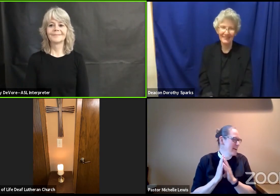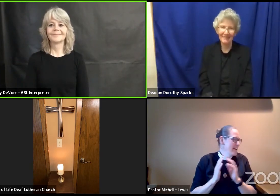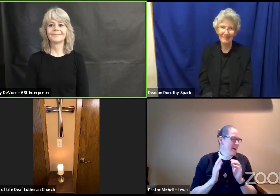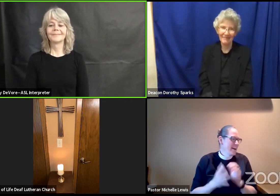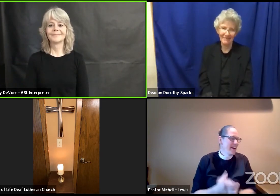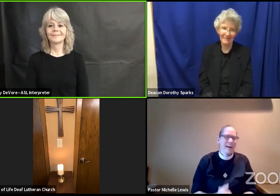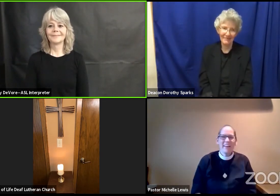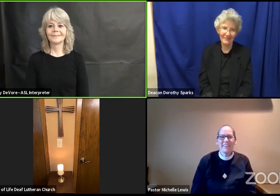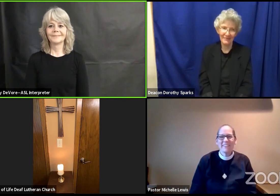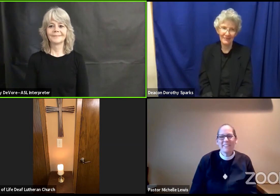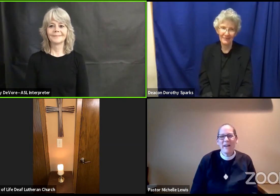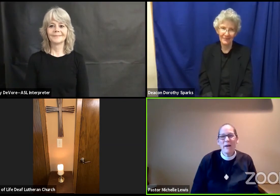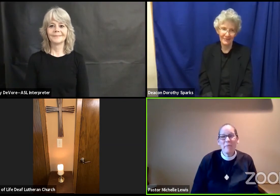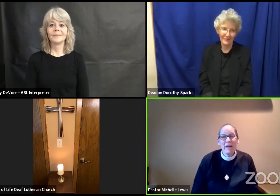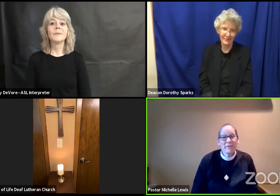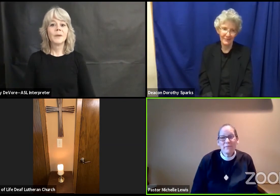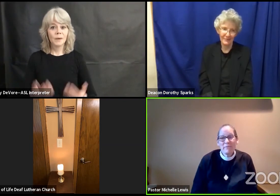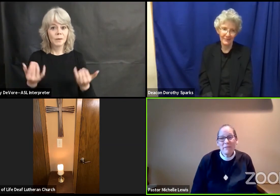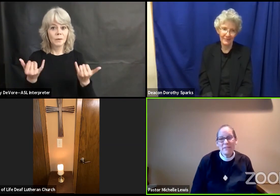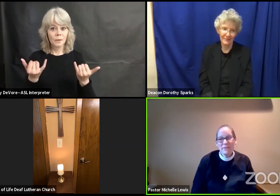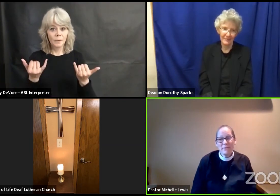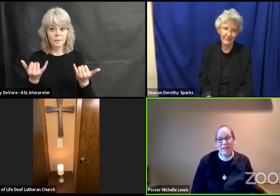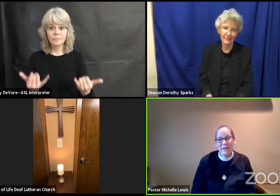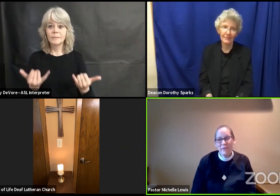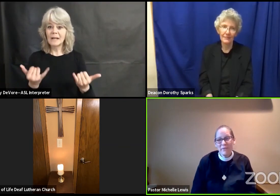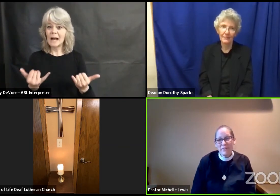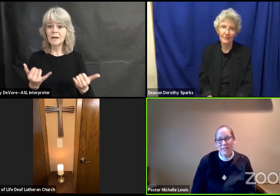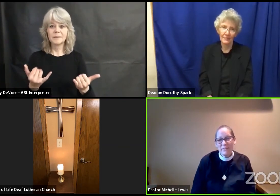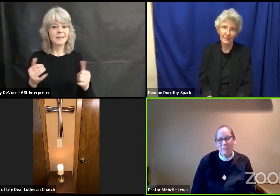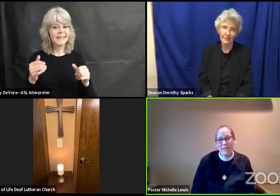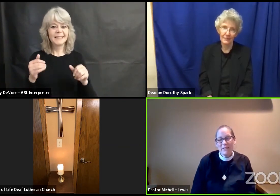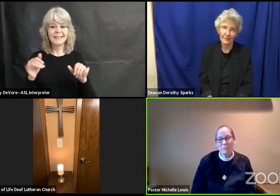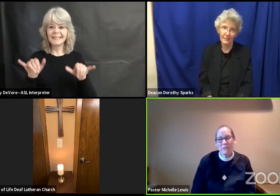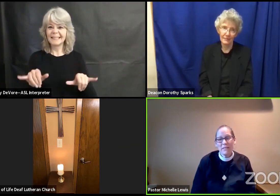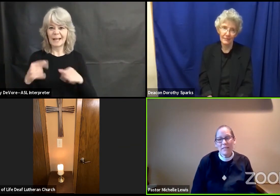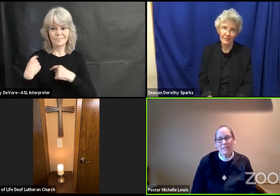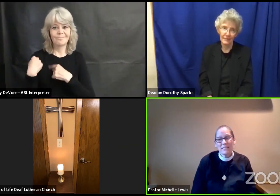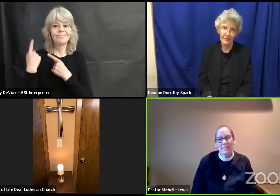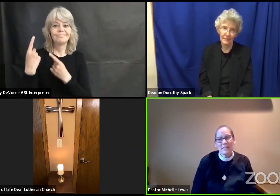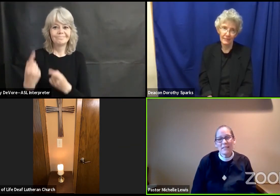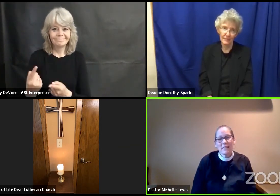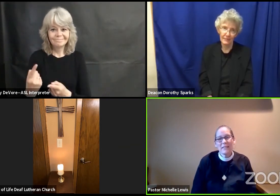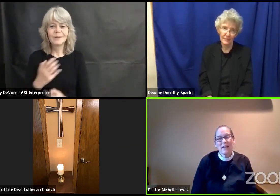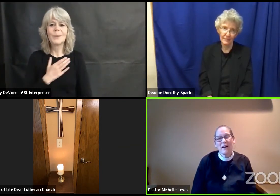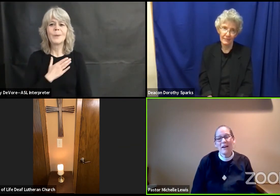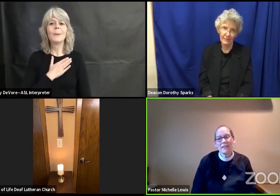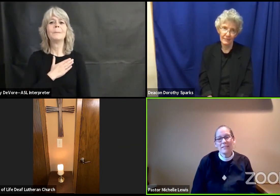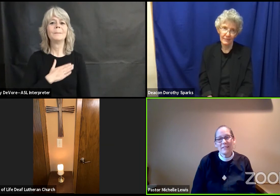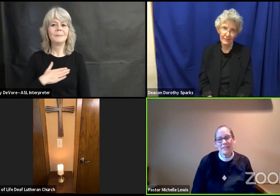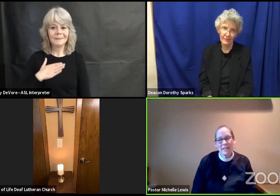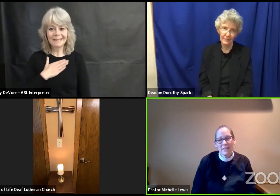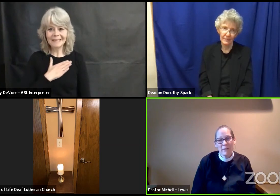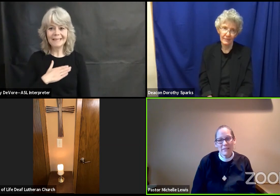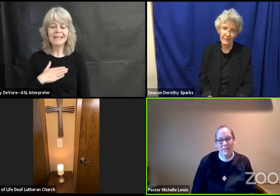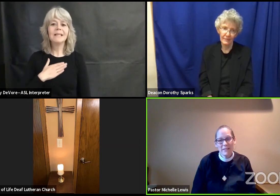at this time as we've been doing over these months please send a text message